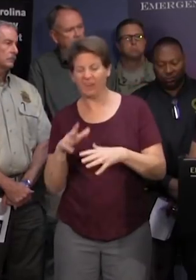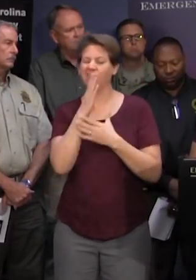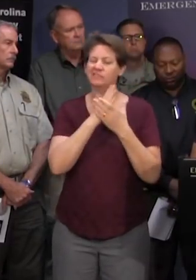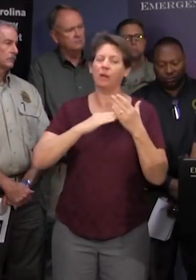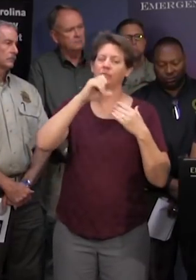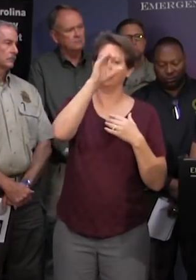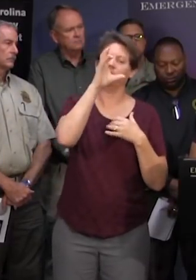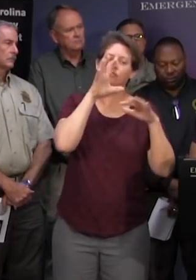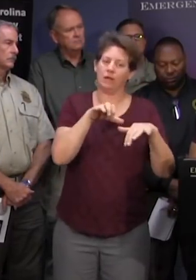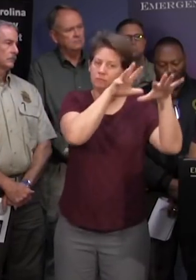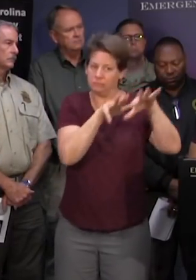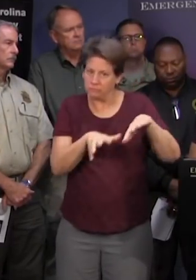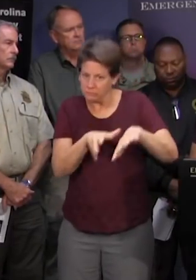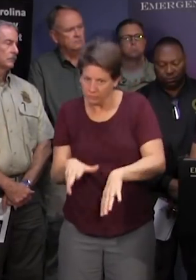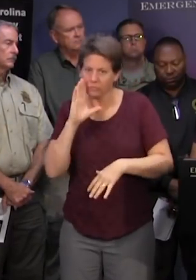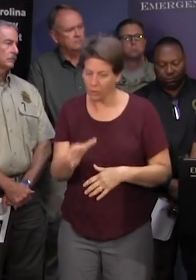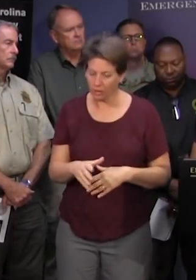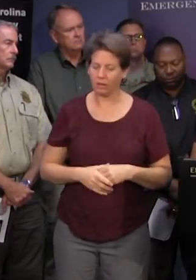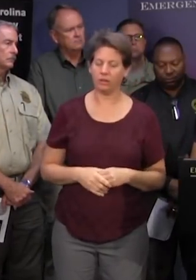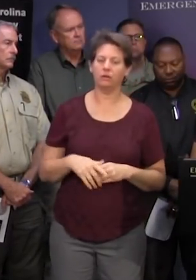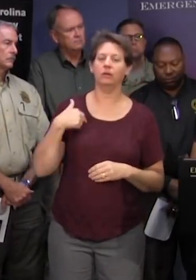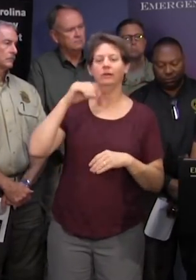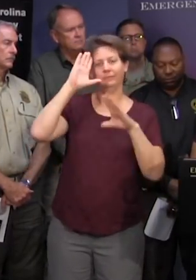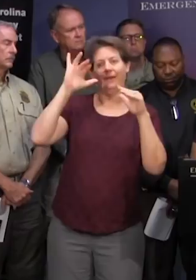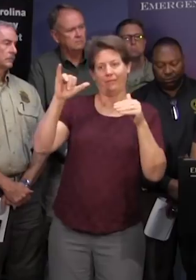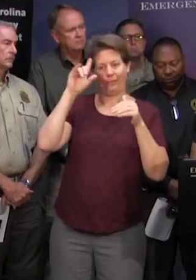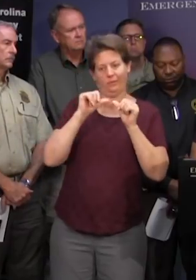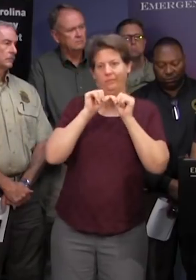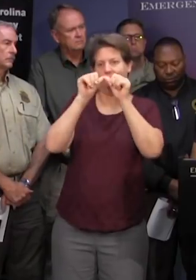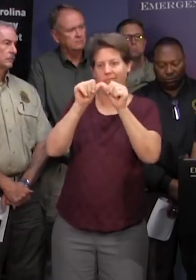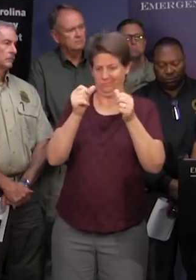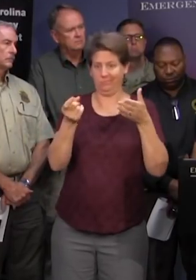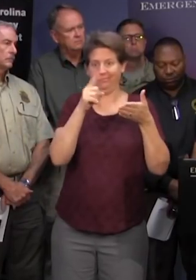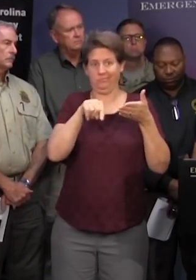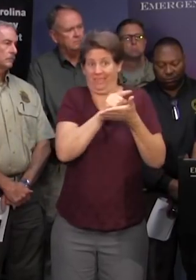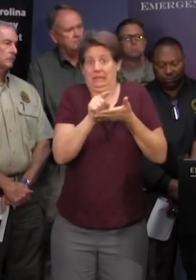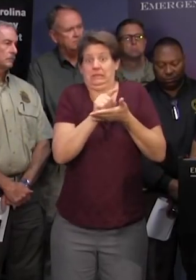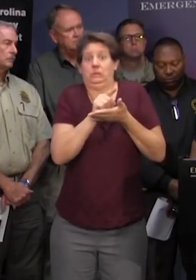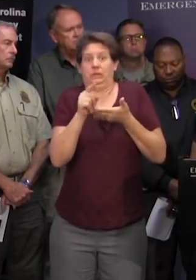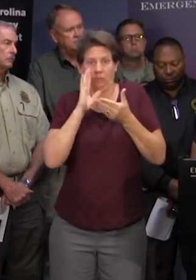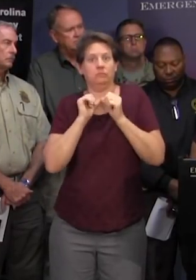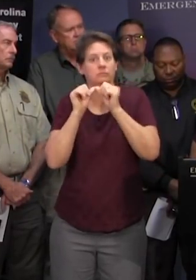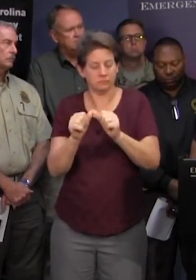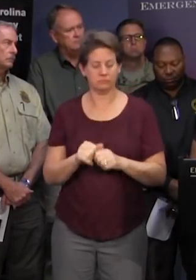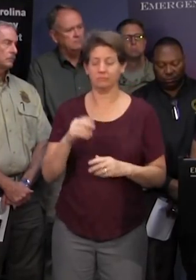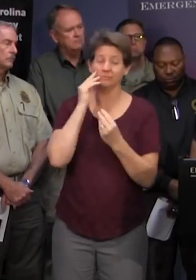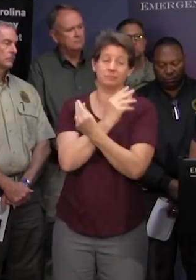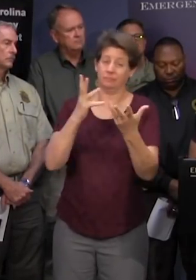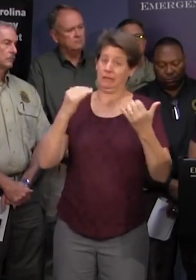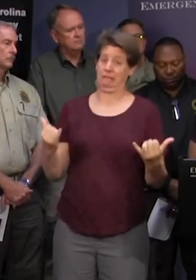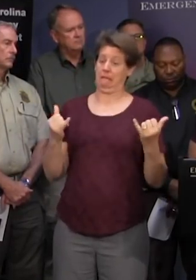and and this flooding is expected to go well through the upcoming week residents are advised to take preparedness actions now